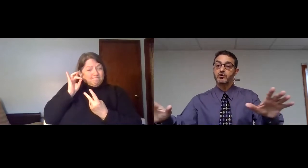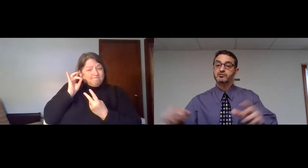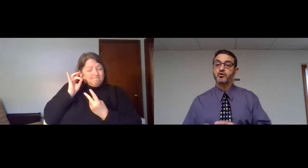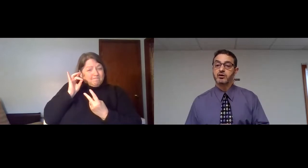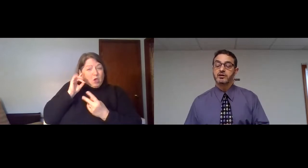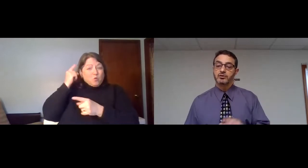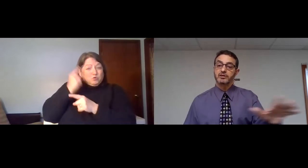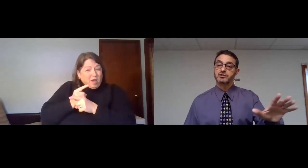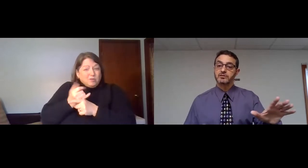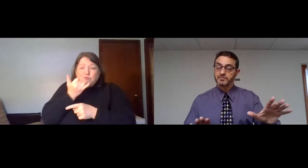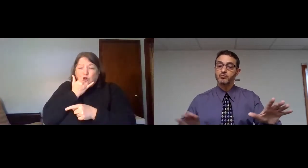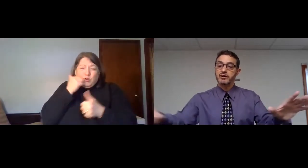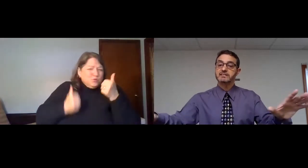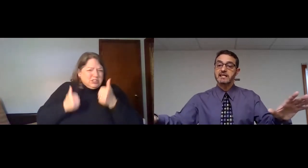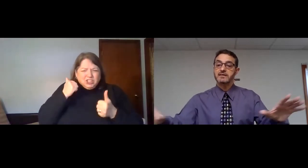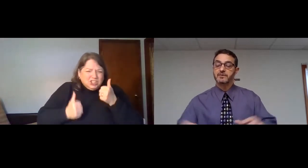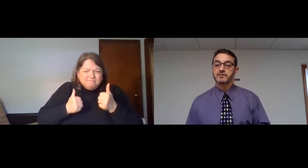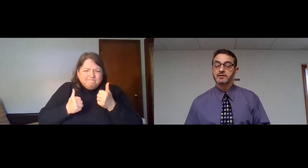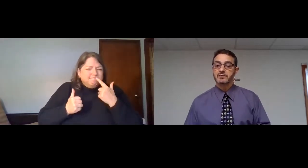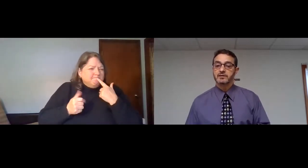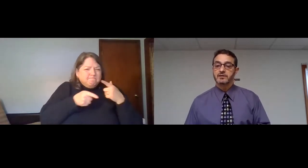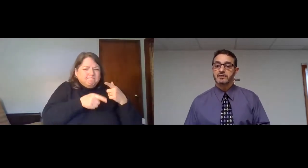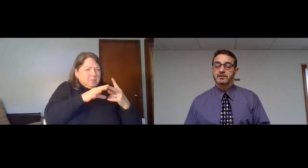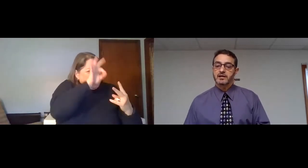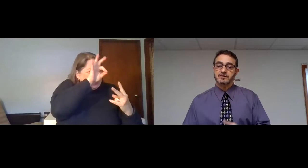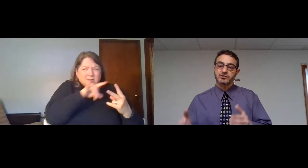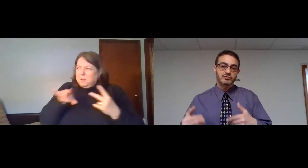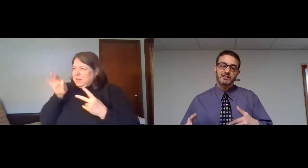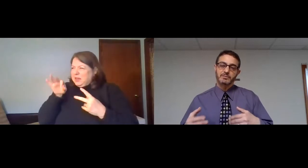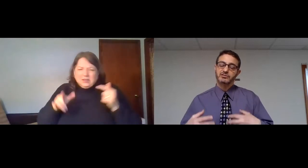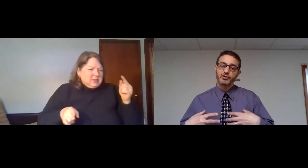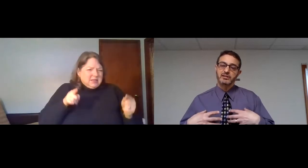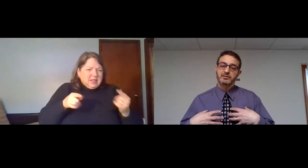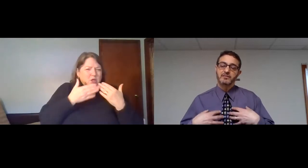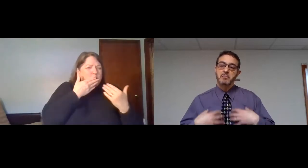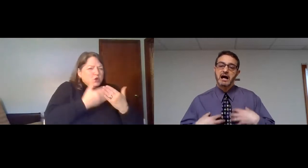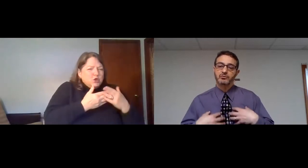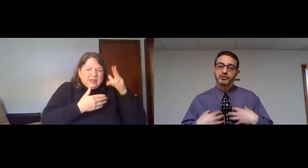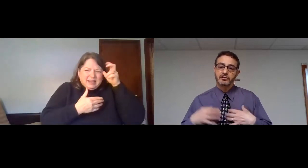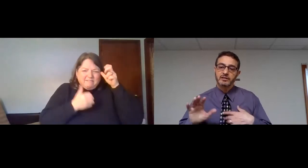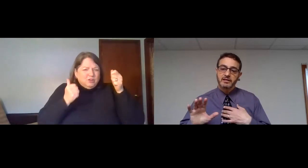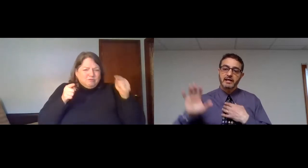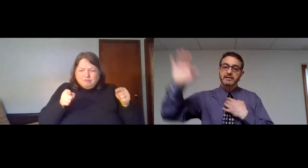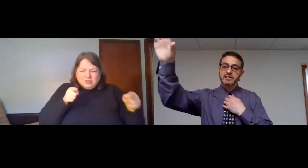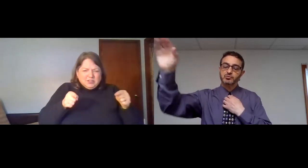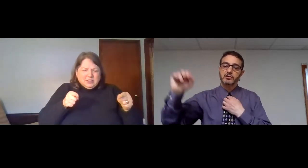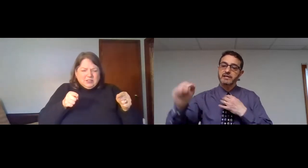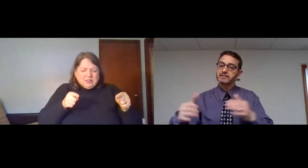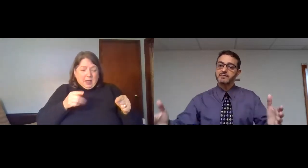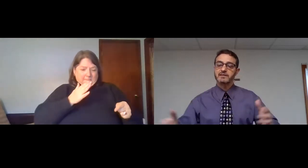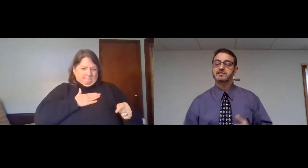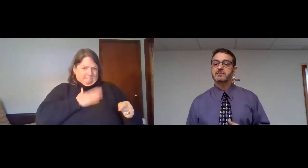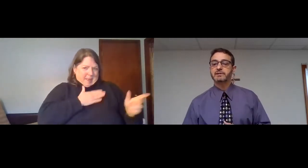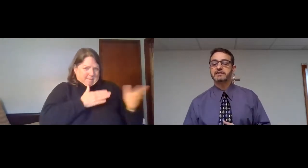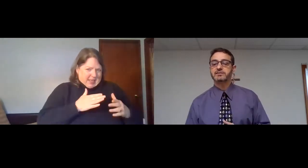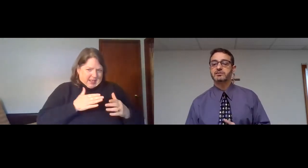right from what's wrong? What's good from what is evil? Choosing between my will and his will.